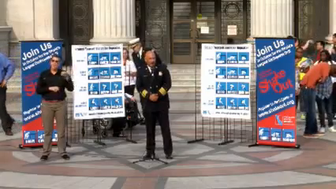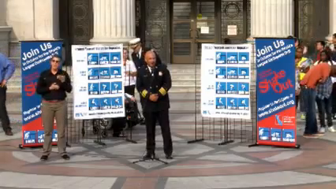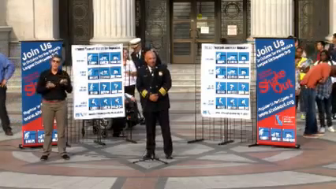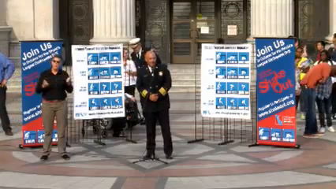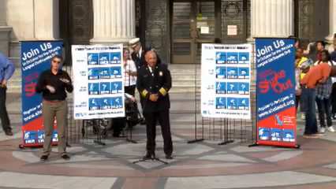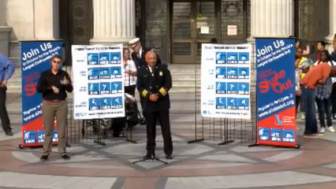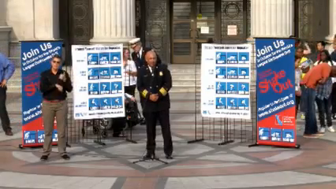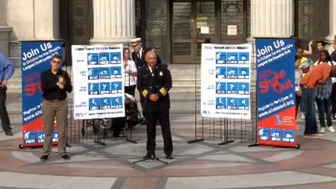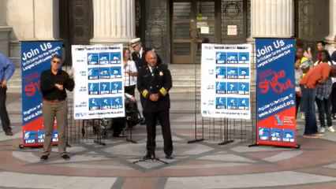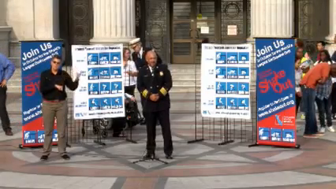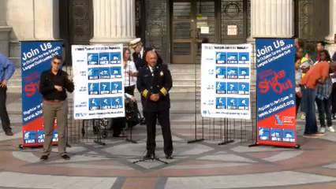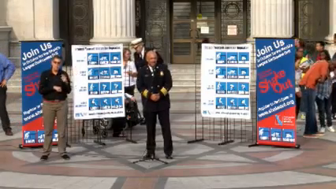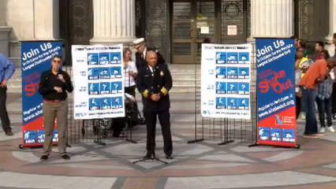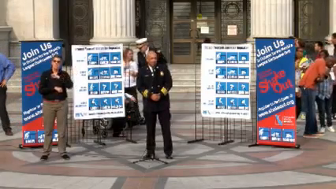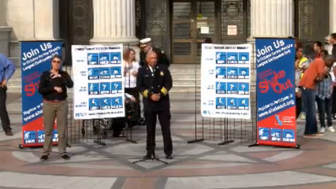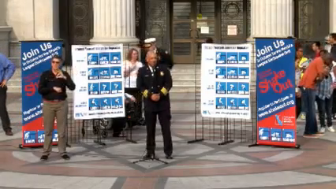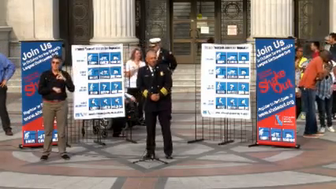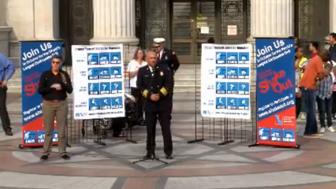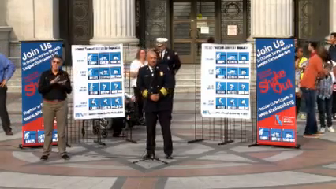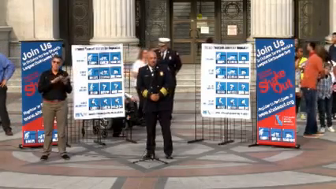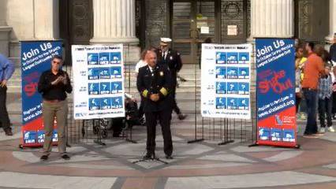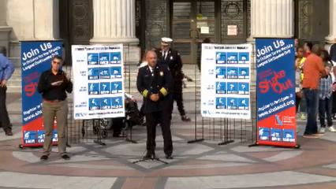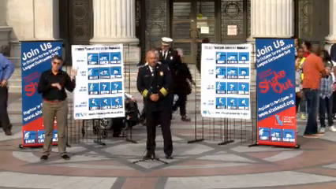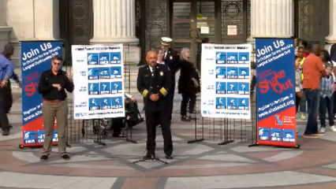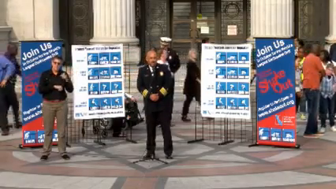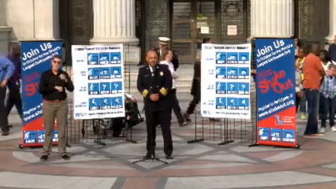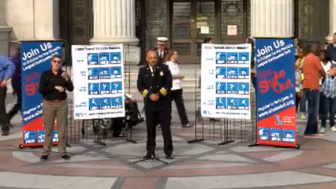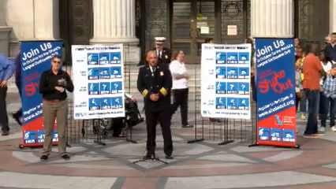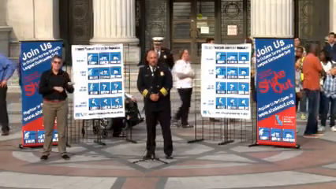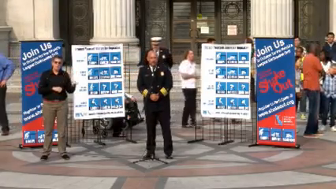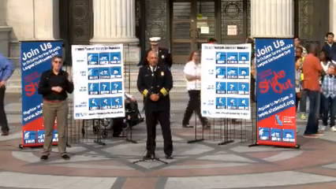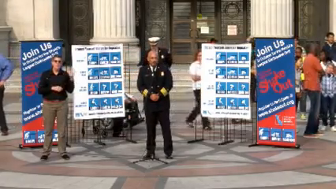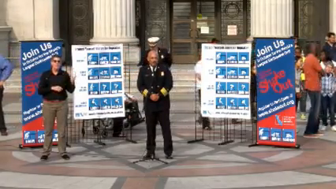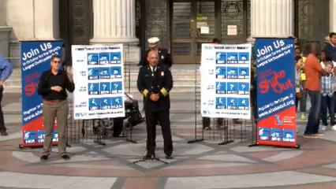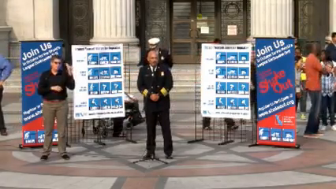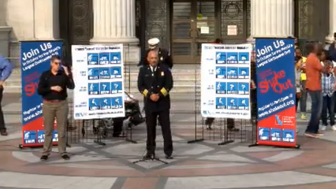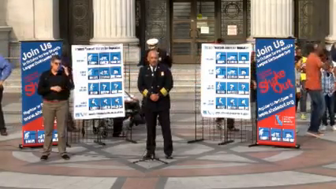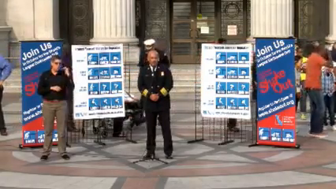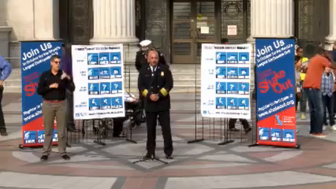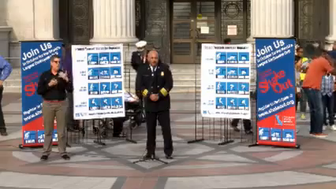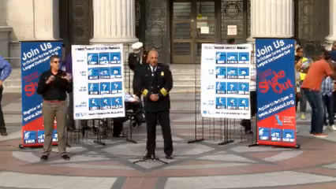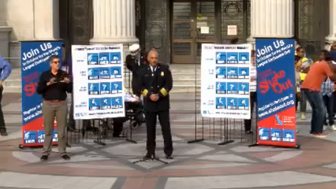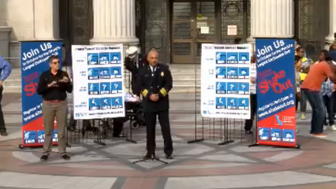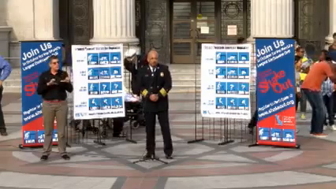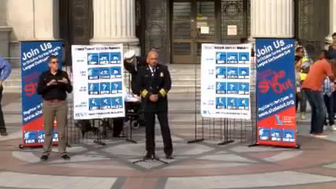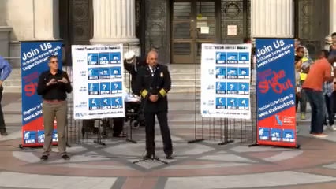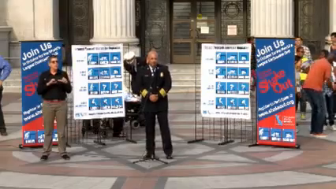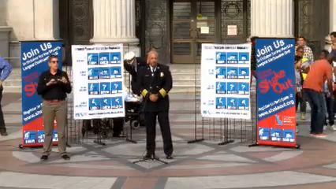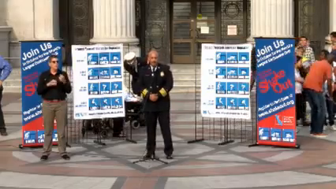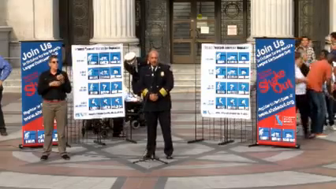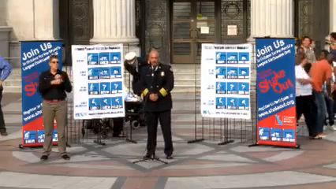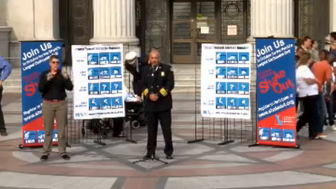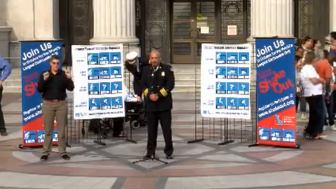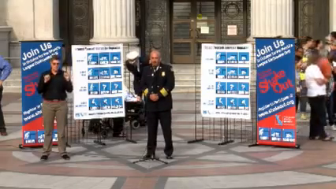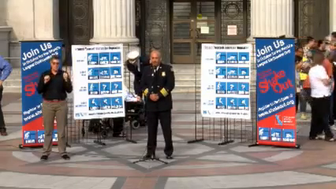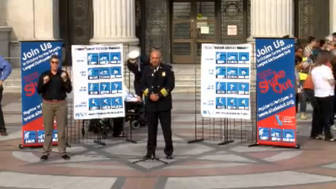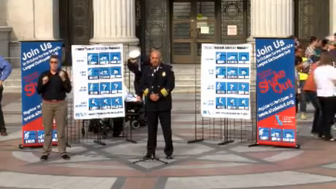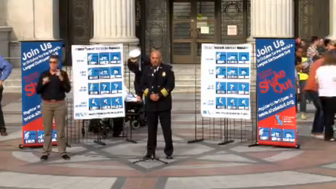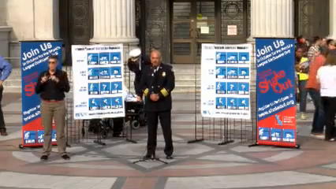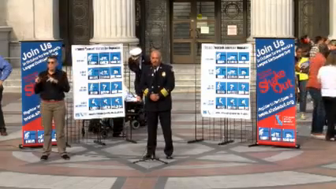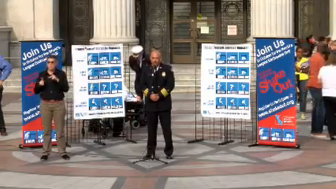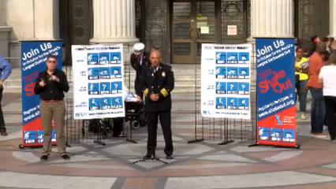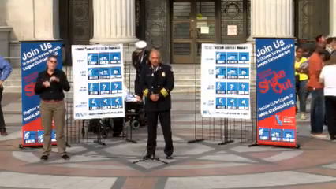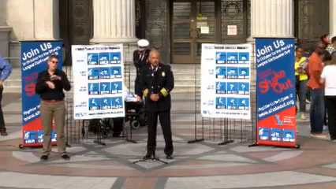personnel that operate that apparatus are well-versed in those techniques that are used in a variety of seismic events to retrieve and provide